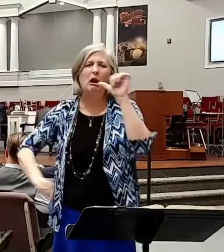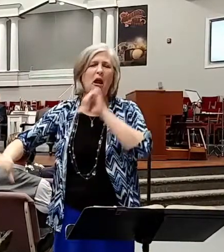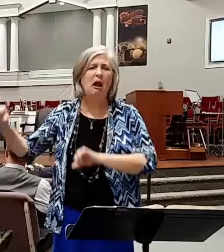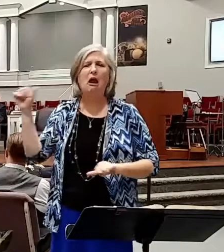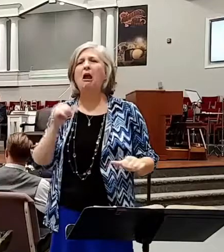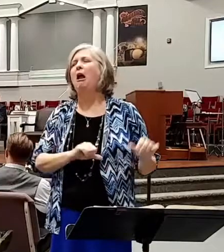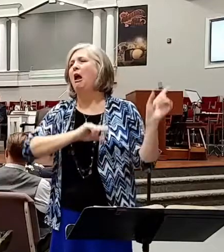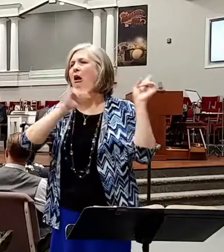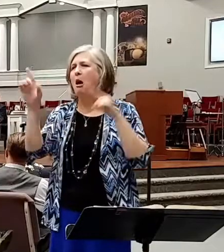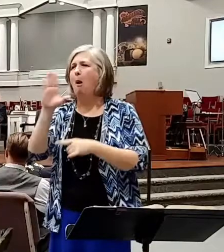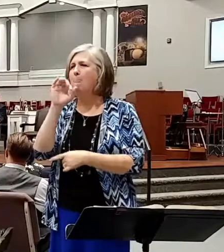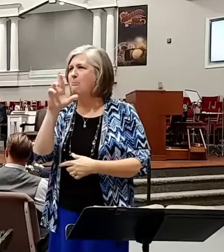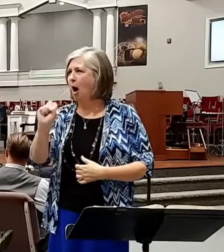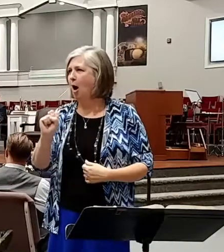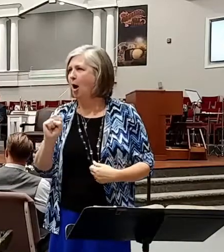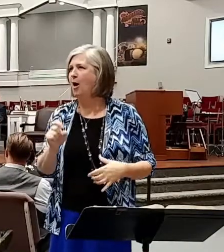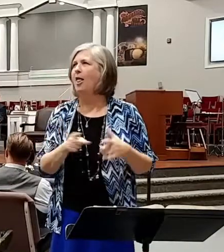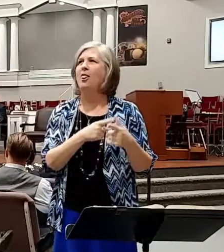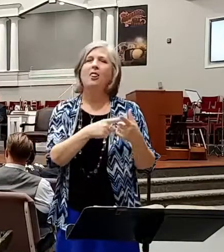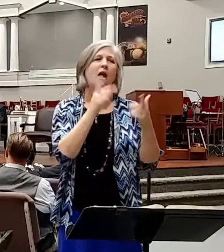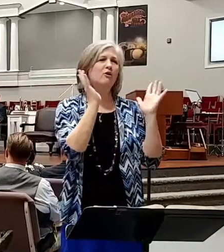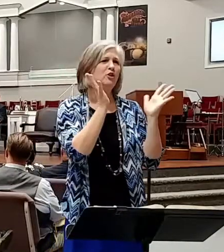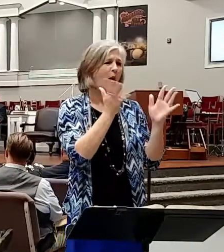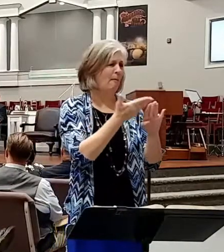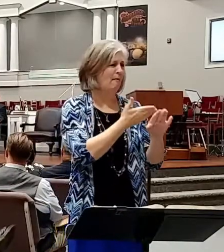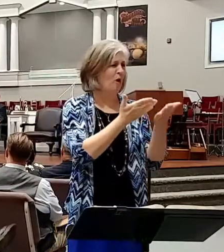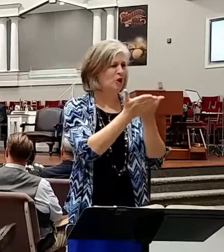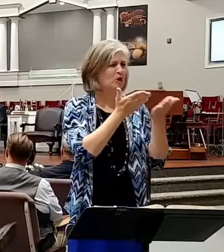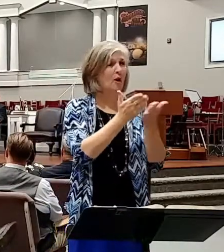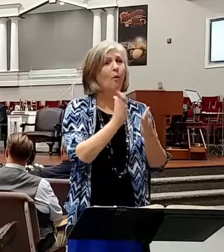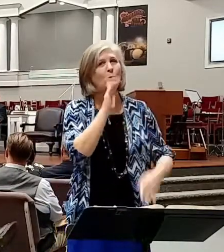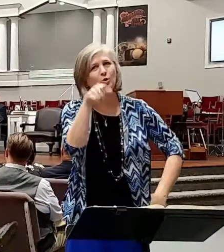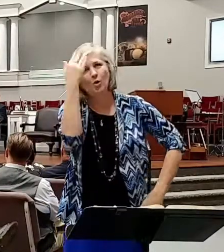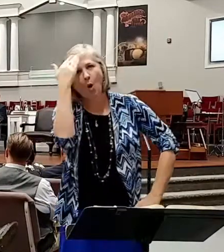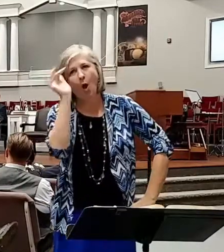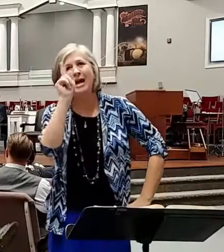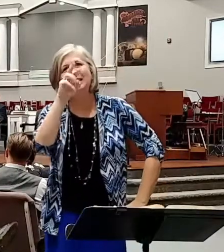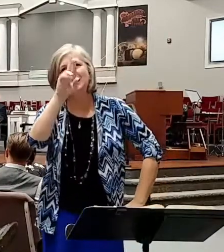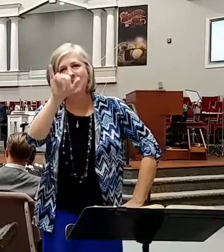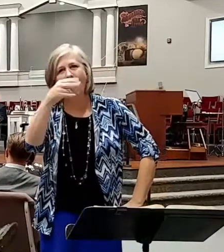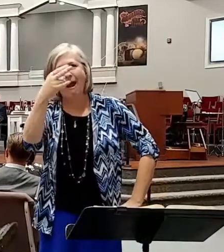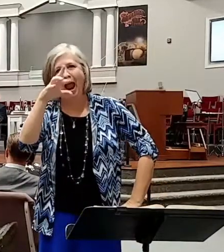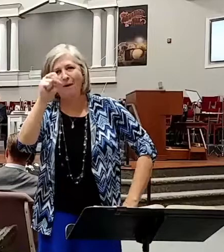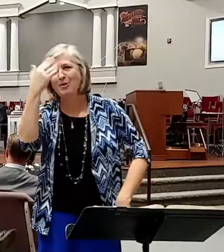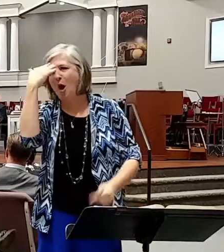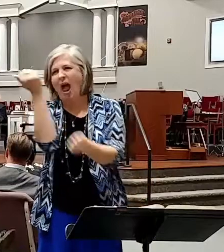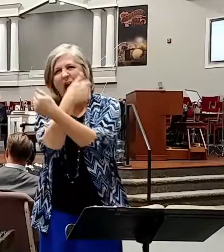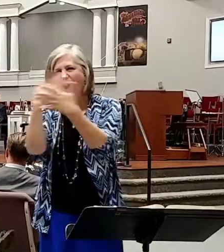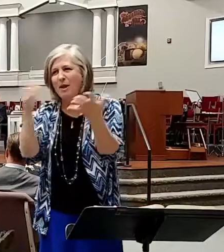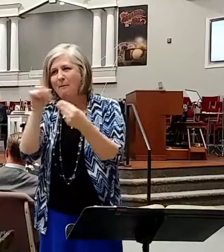bars. And then I was talking earlier before the service and would you know that Terry Harris knew everything about all the bars in that area.